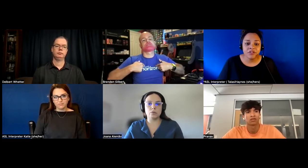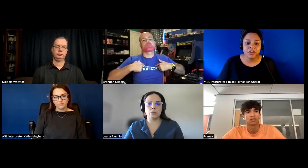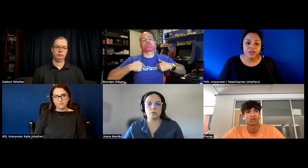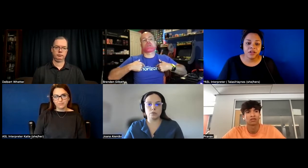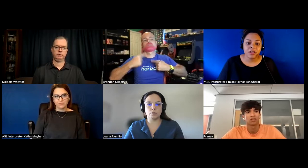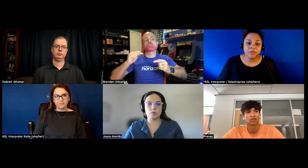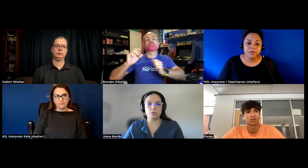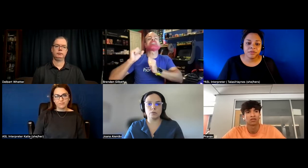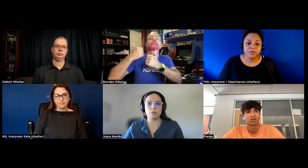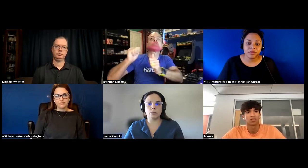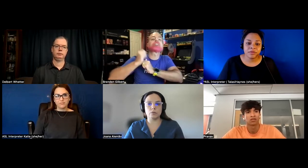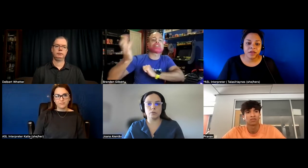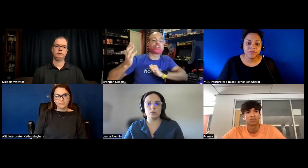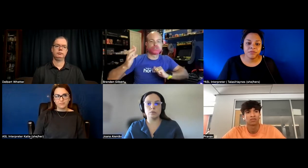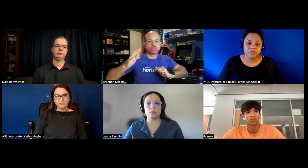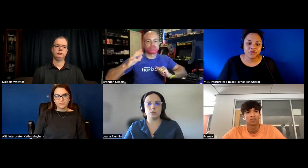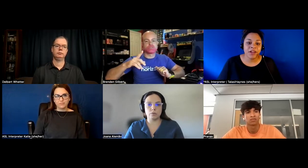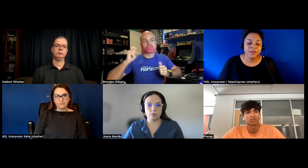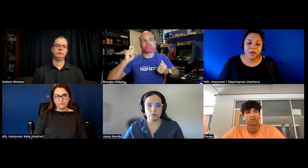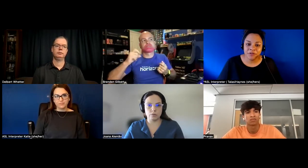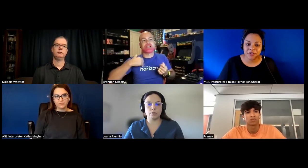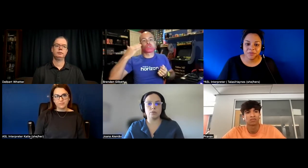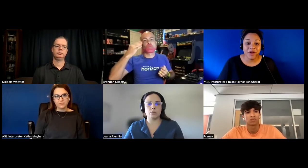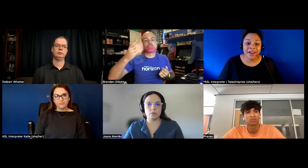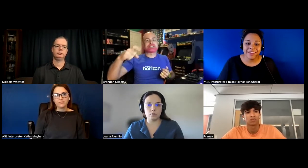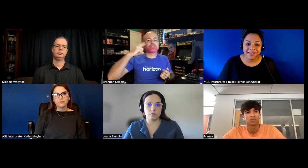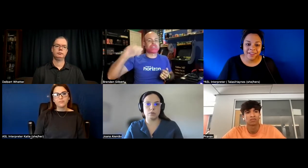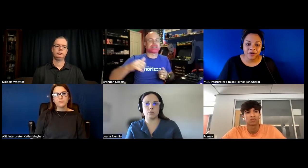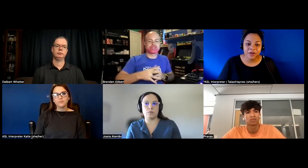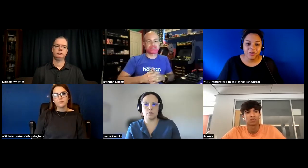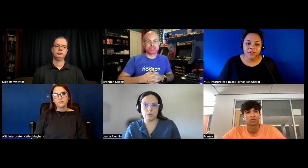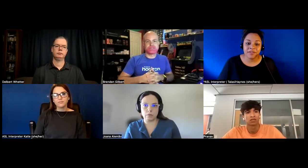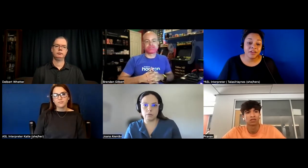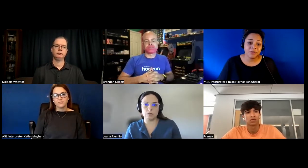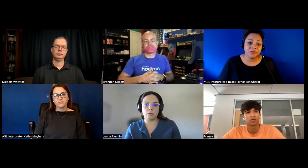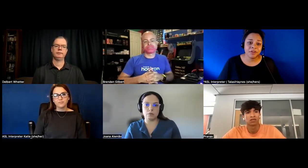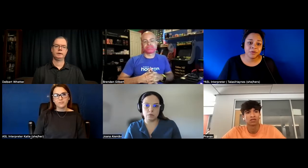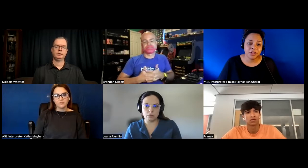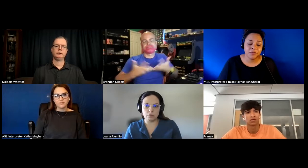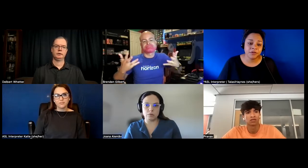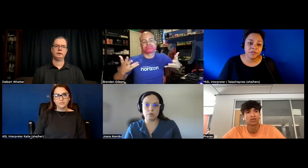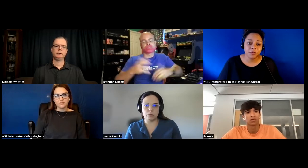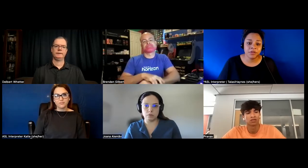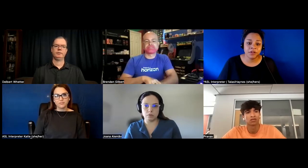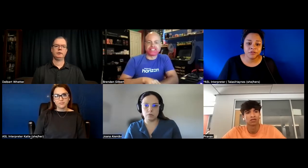um i'm trying to be that person i'm trying to get there because i know there's a desperate need for deaf people in leadership